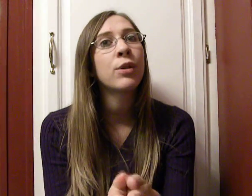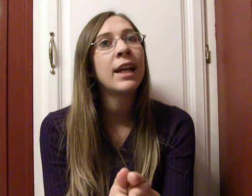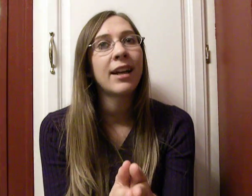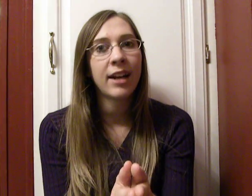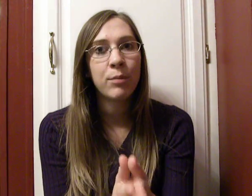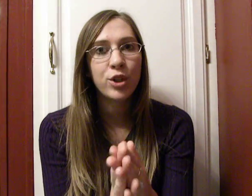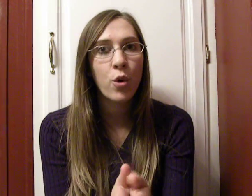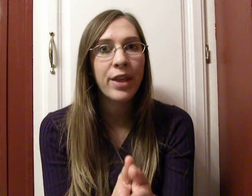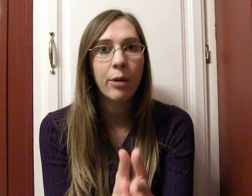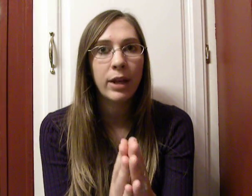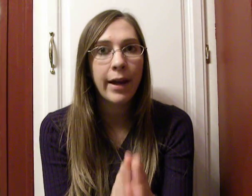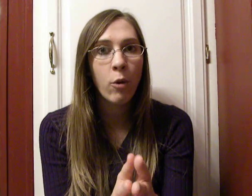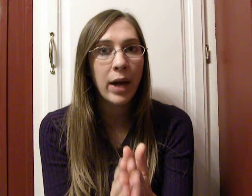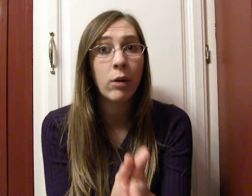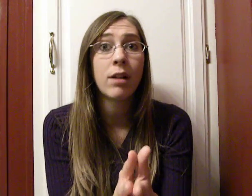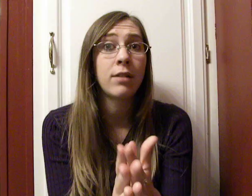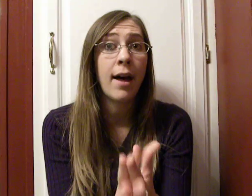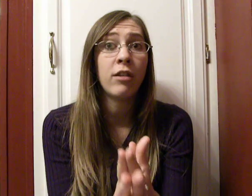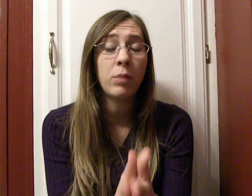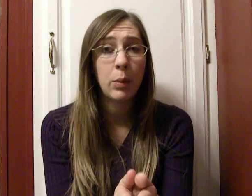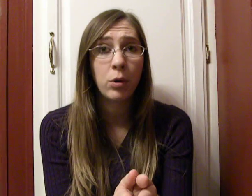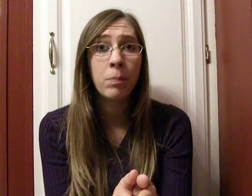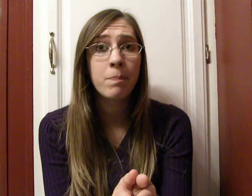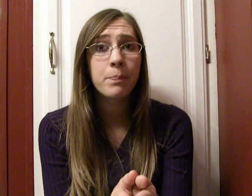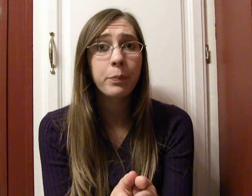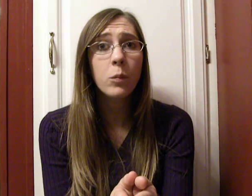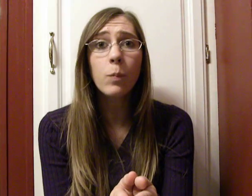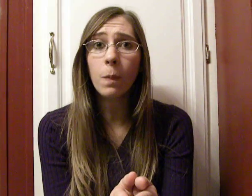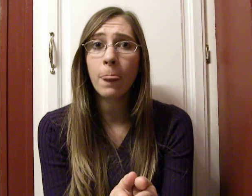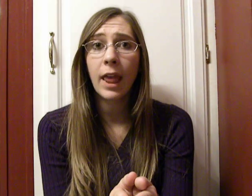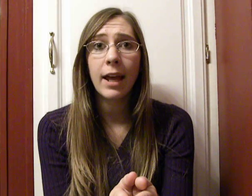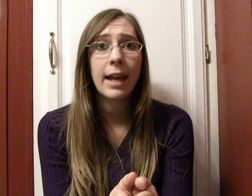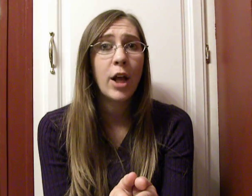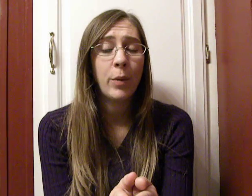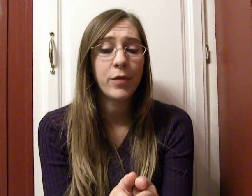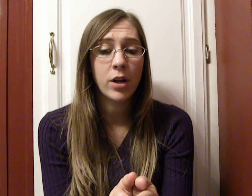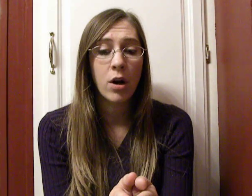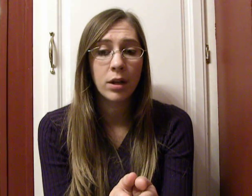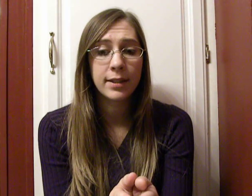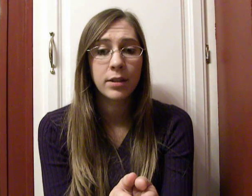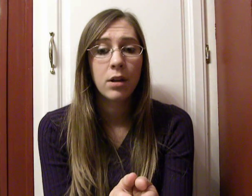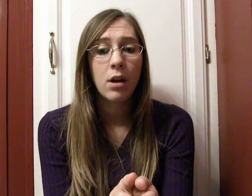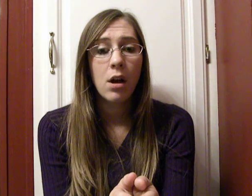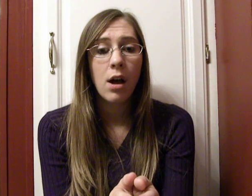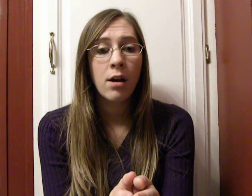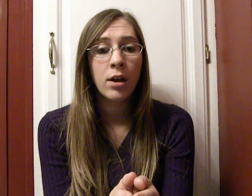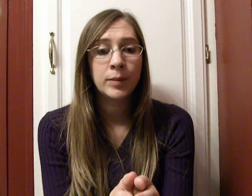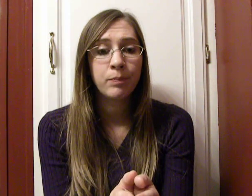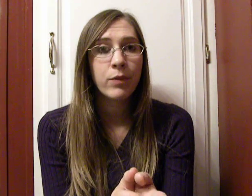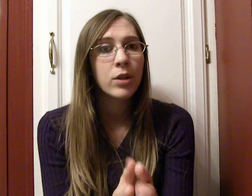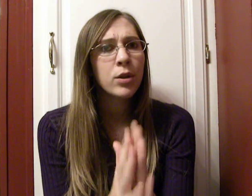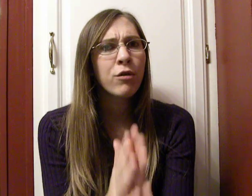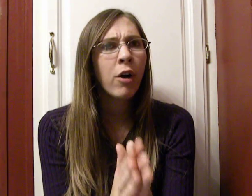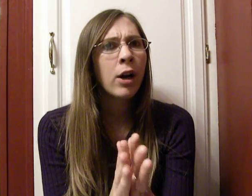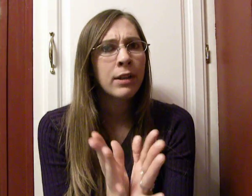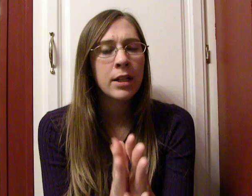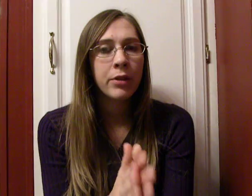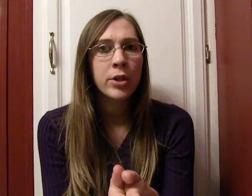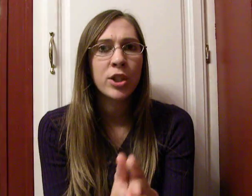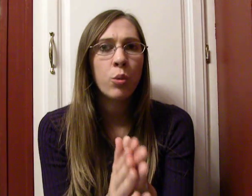great. And I am sure that it would help out a lot of people and help out the cause. Um, so far, I think there's